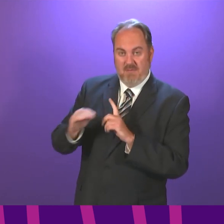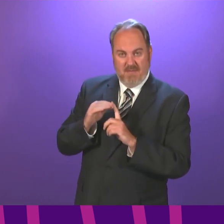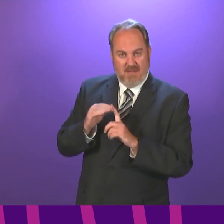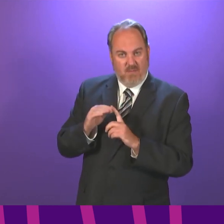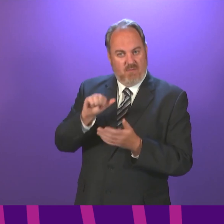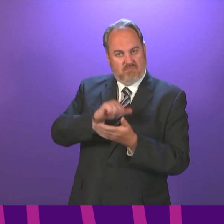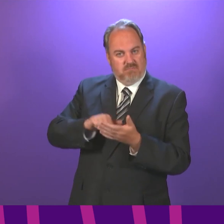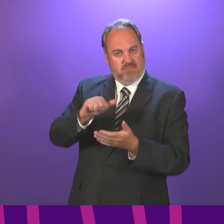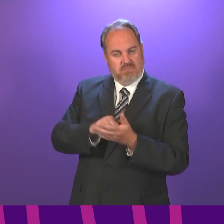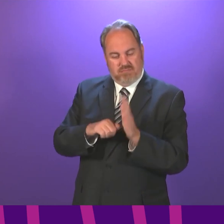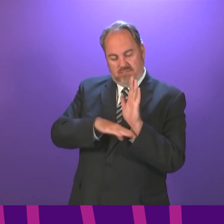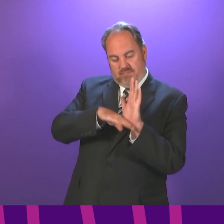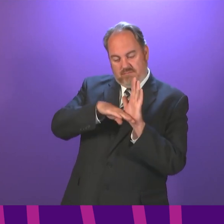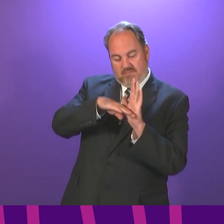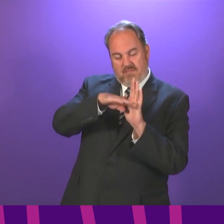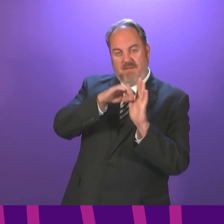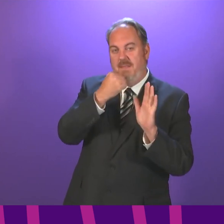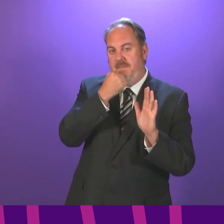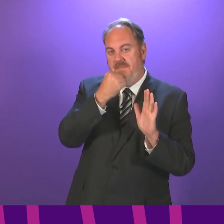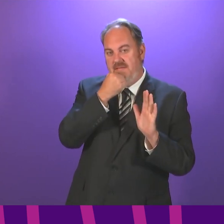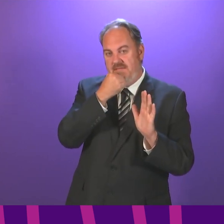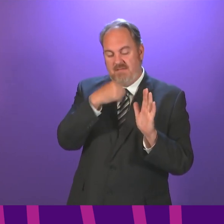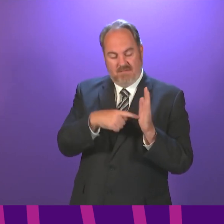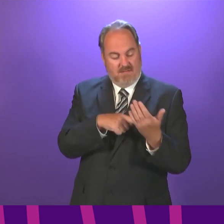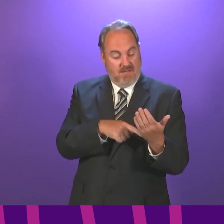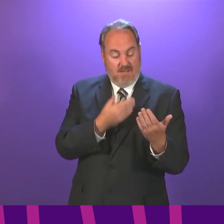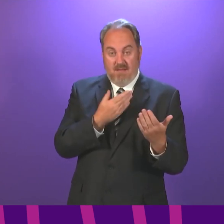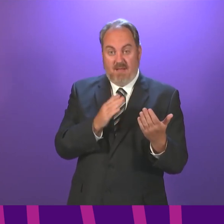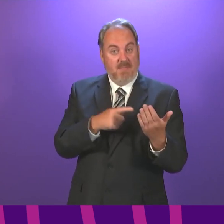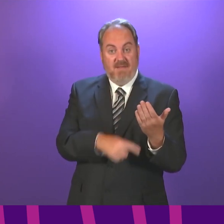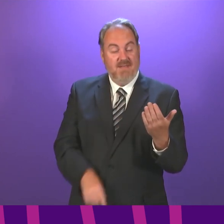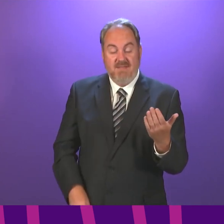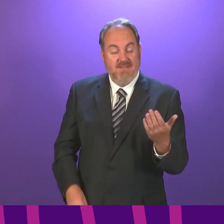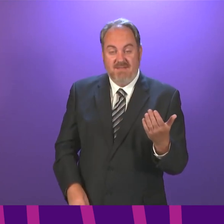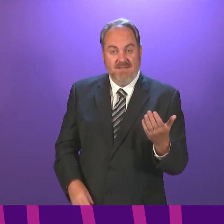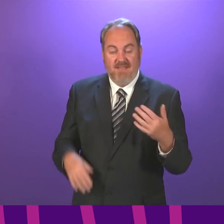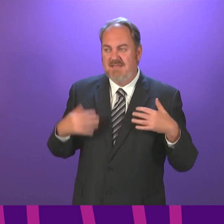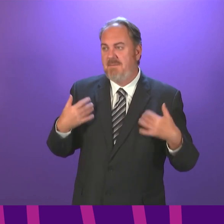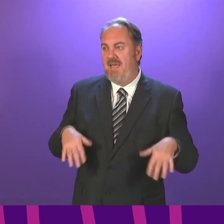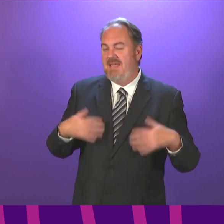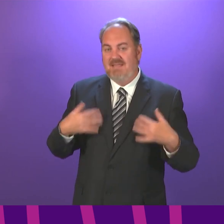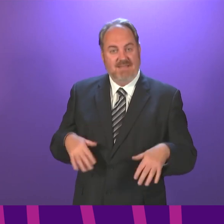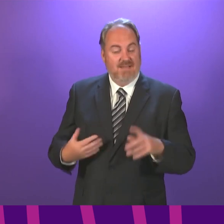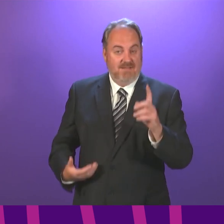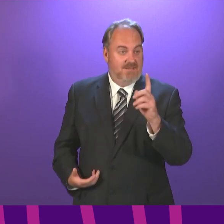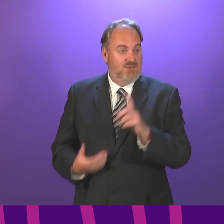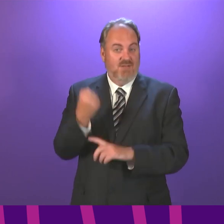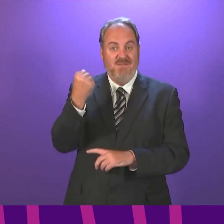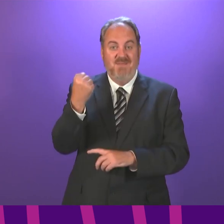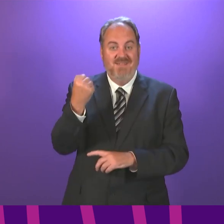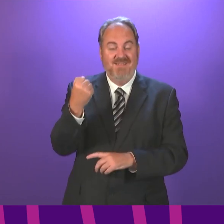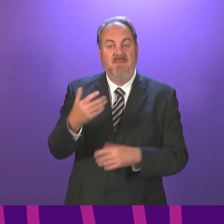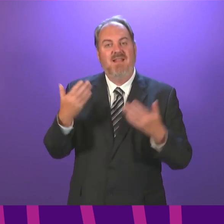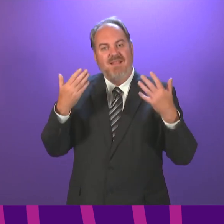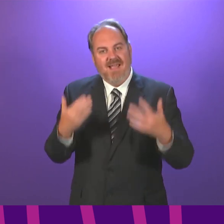percentage uptake that we have done and I would have struggled to believe that was possible. This is an outstanding success, but the job now is